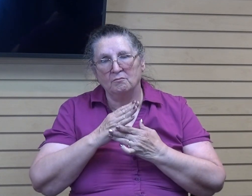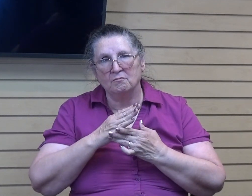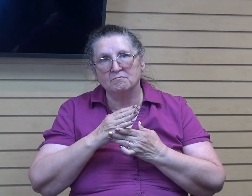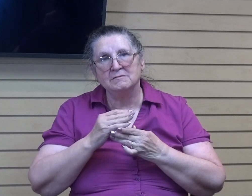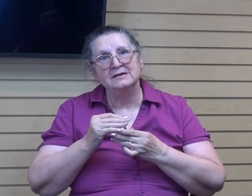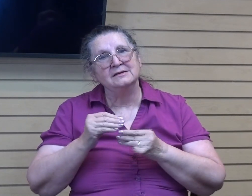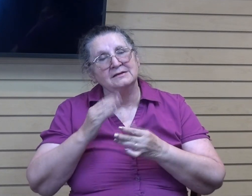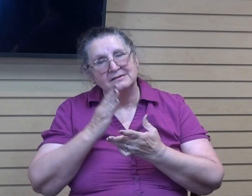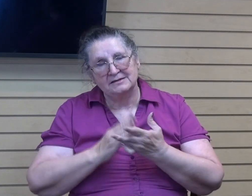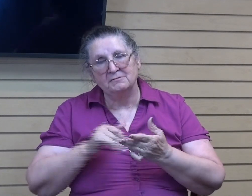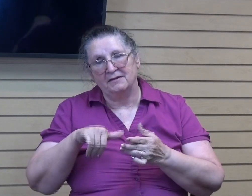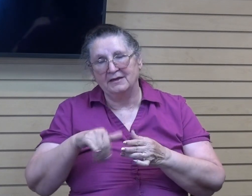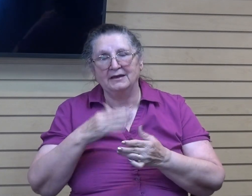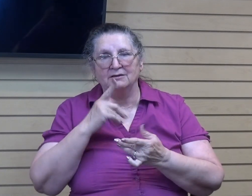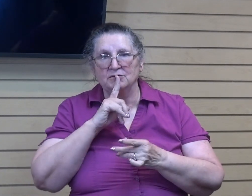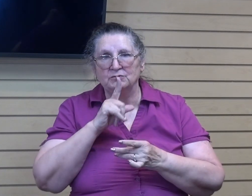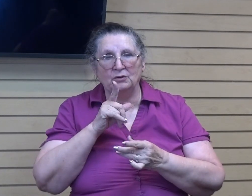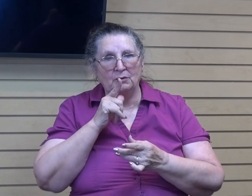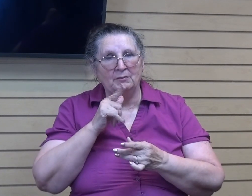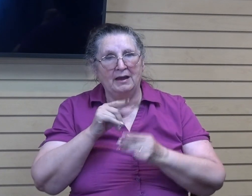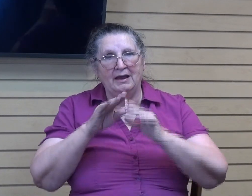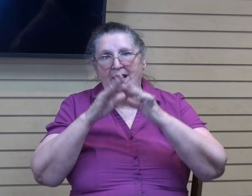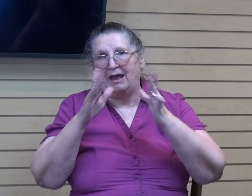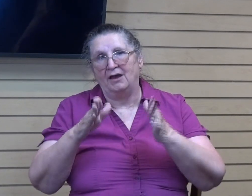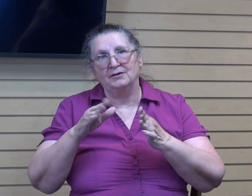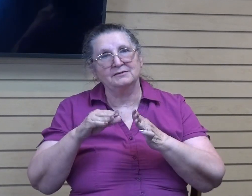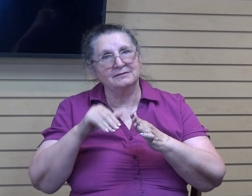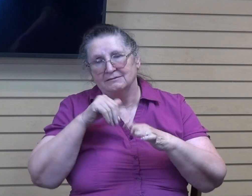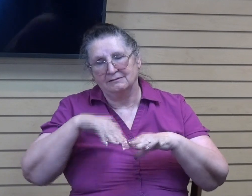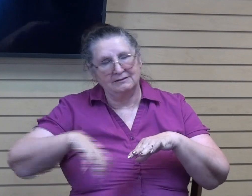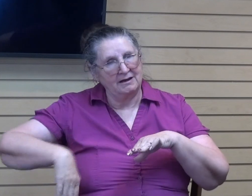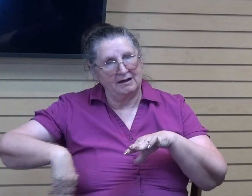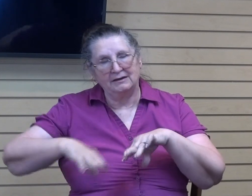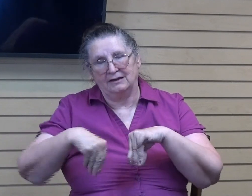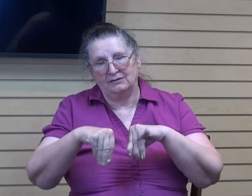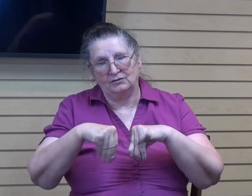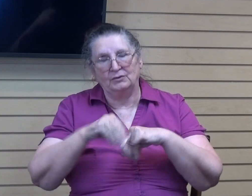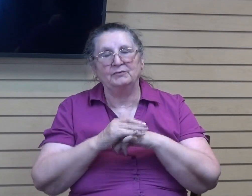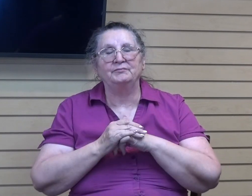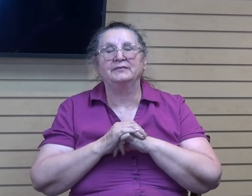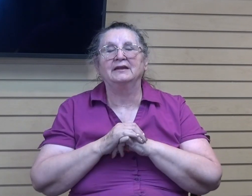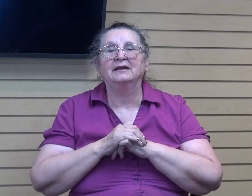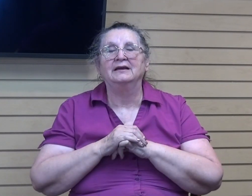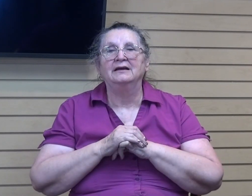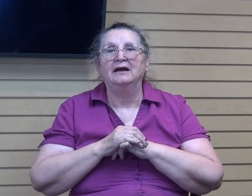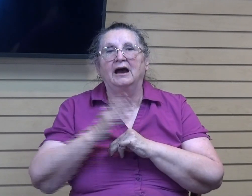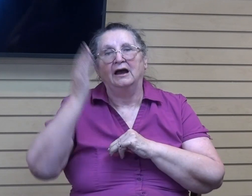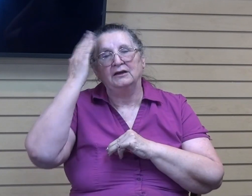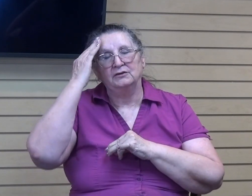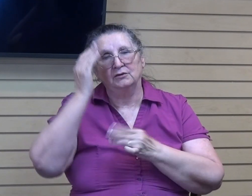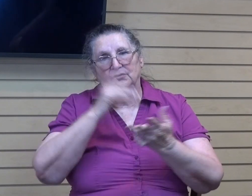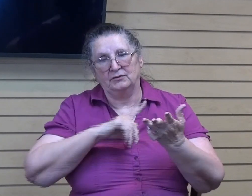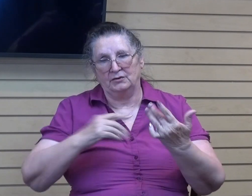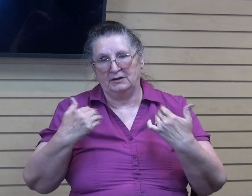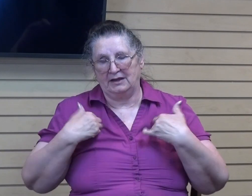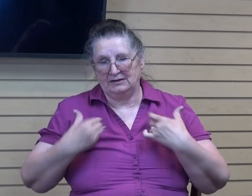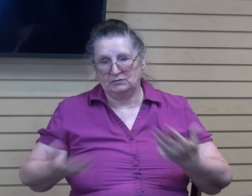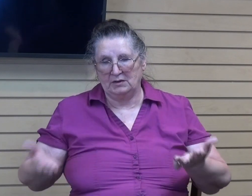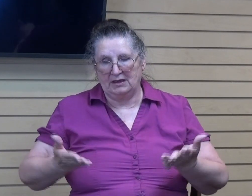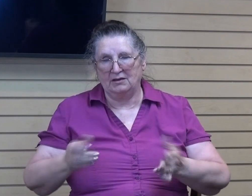But that's okay. And I know that the Lord I know that the Lord has me here in this season for a reason.